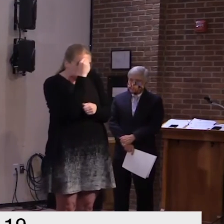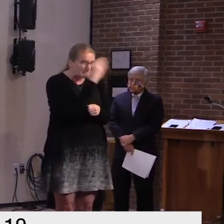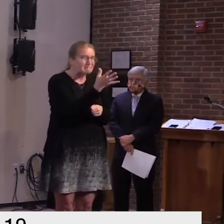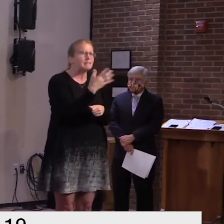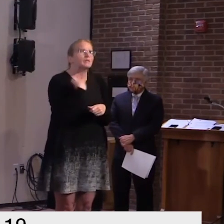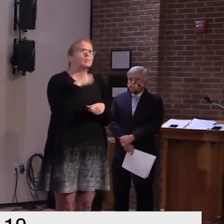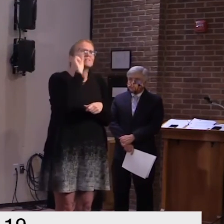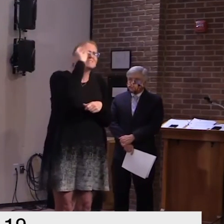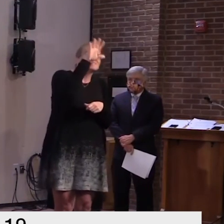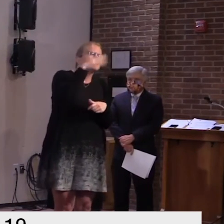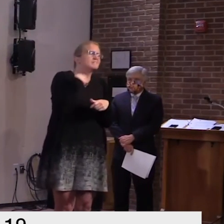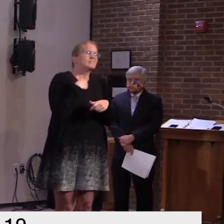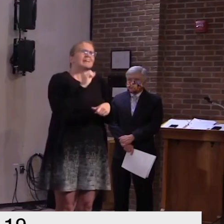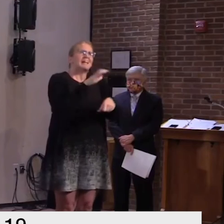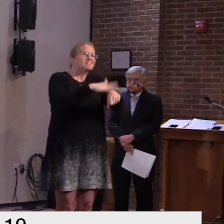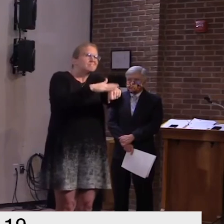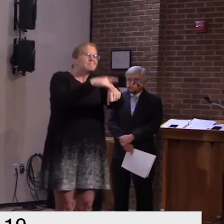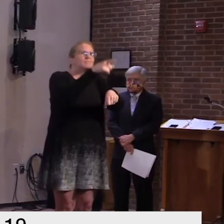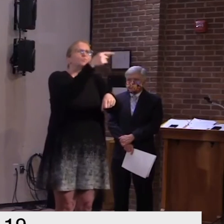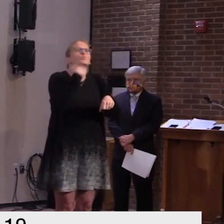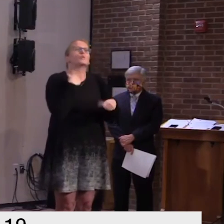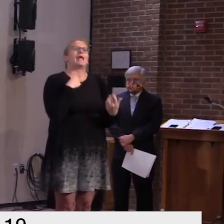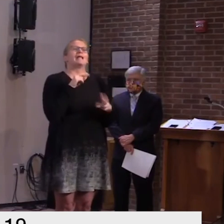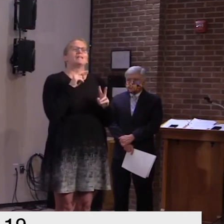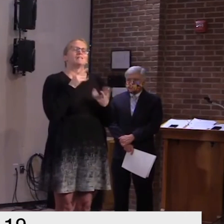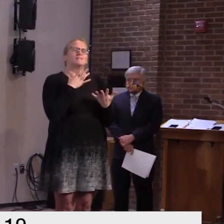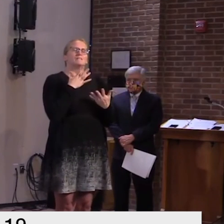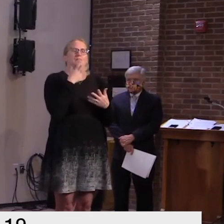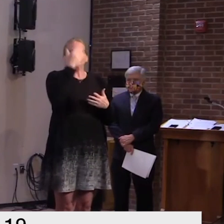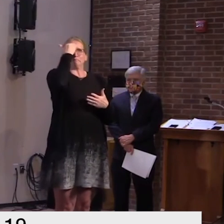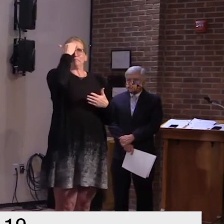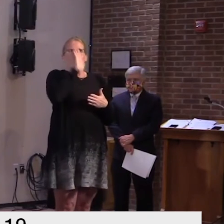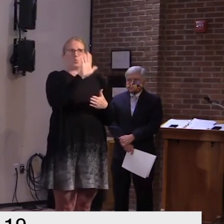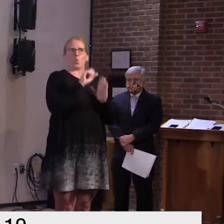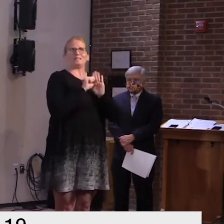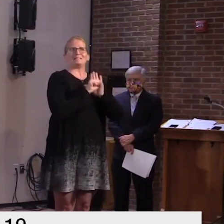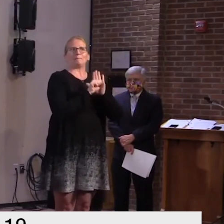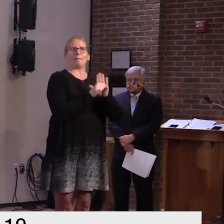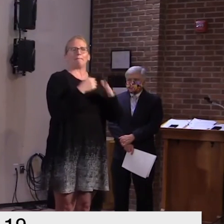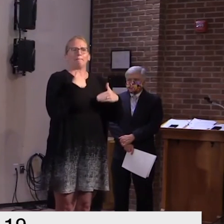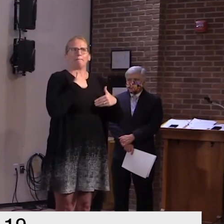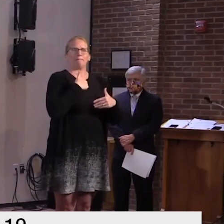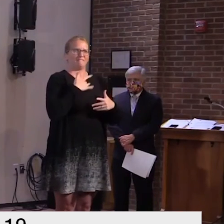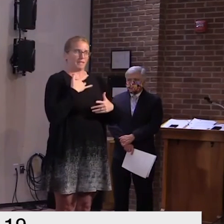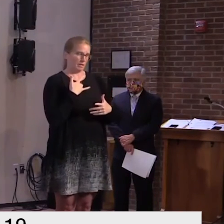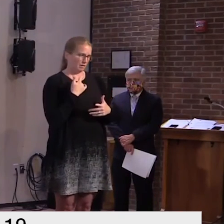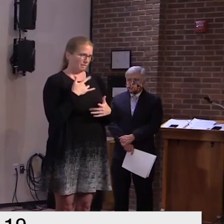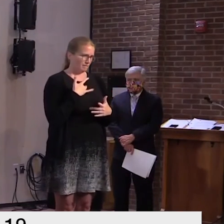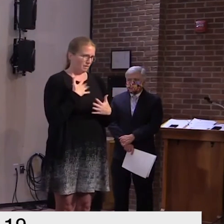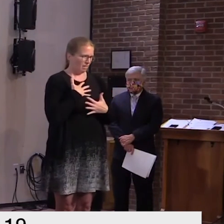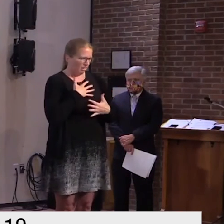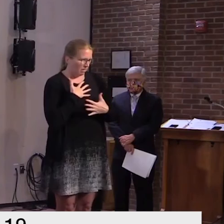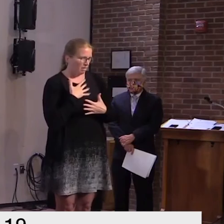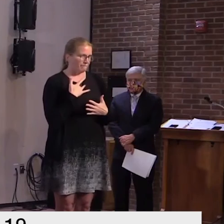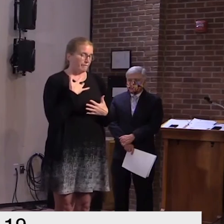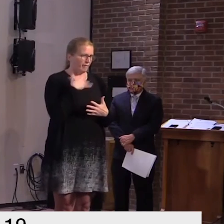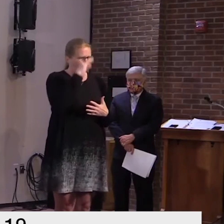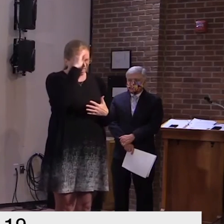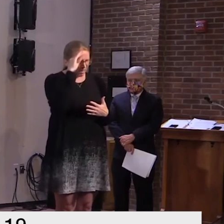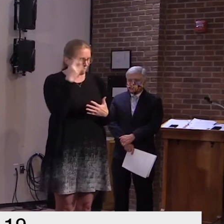really without even having to think about it and they can quickly connect through that tool with the health department